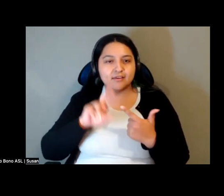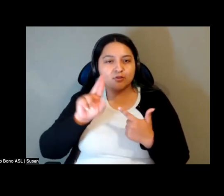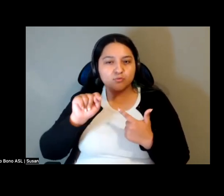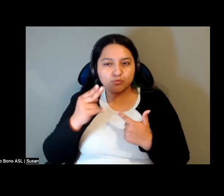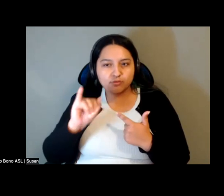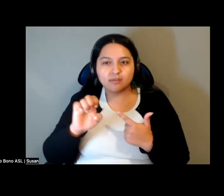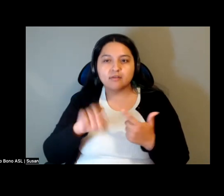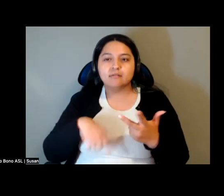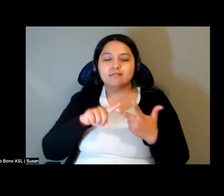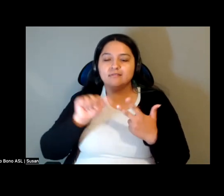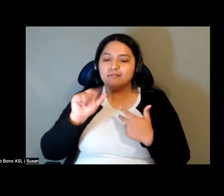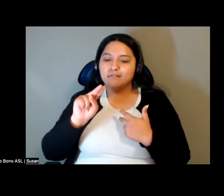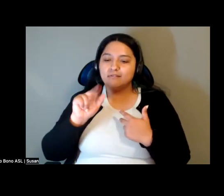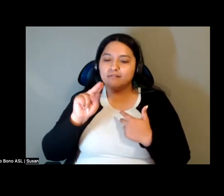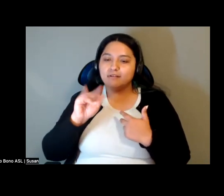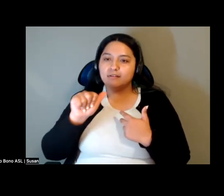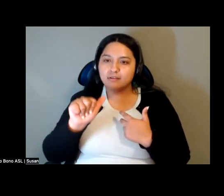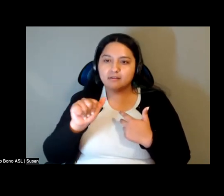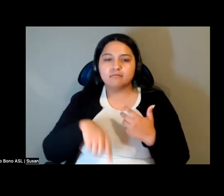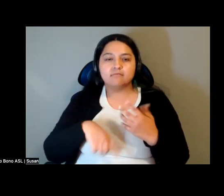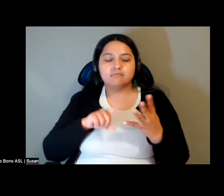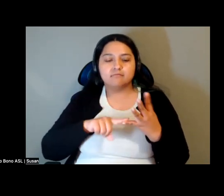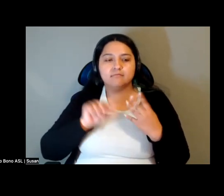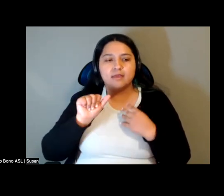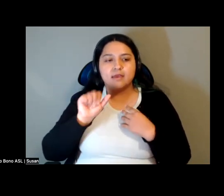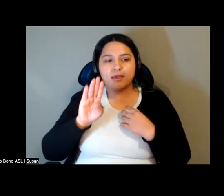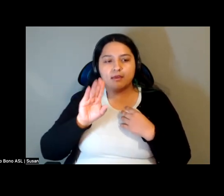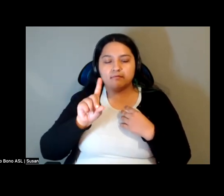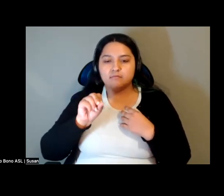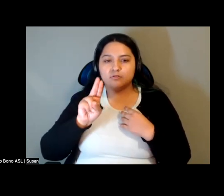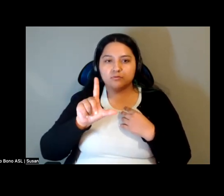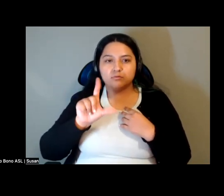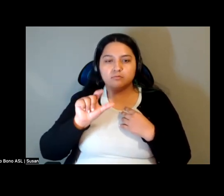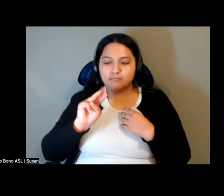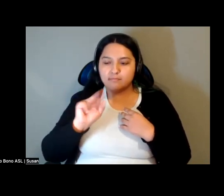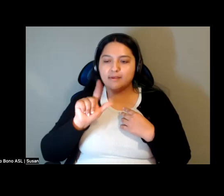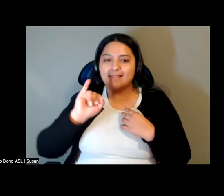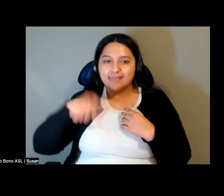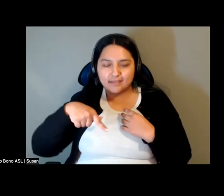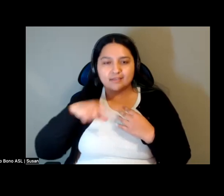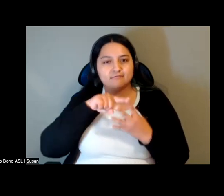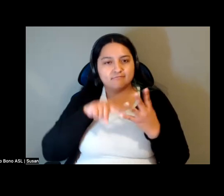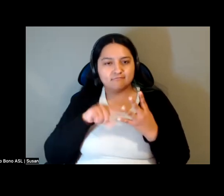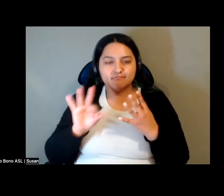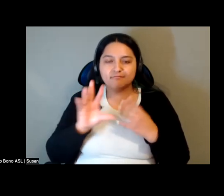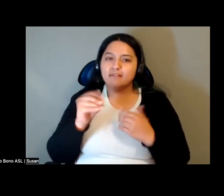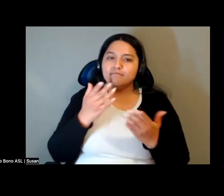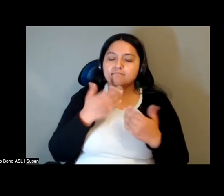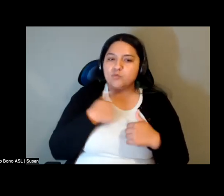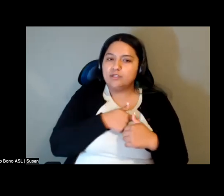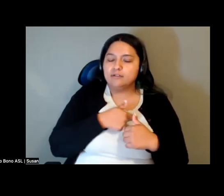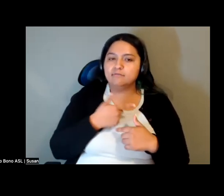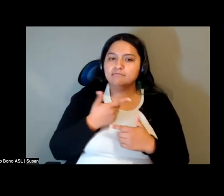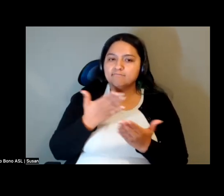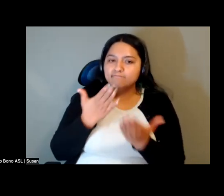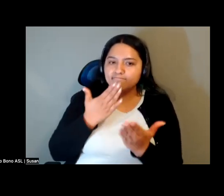Abdu, Malik, Simone. And we are very much appreciative of your wisdom and the